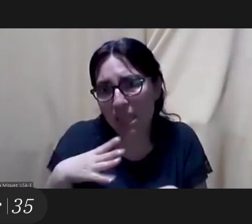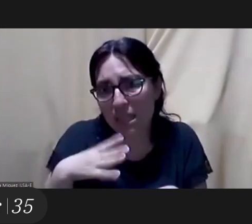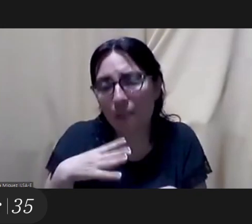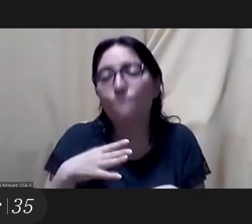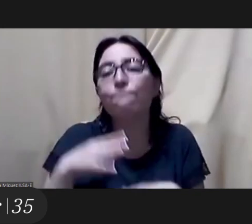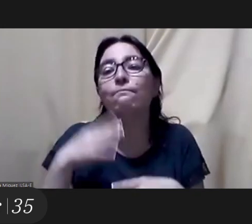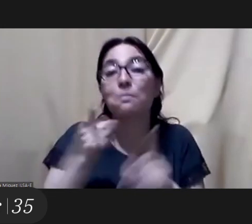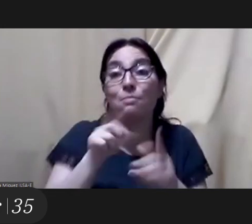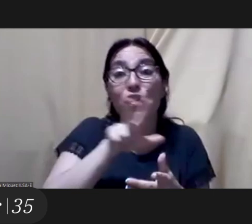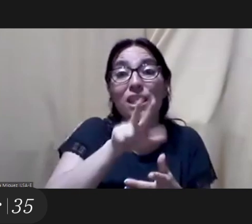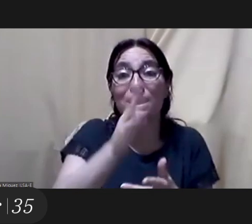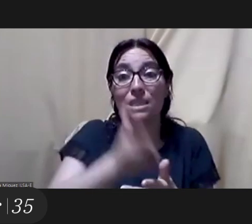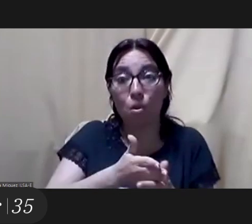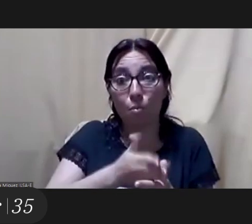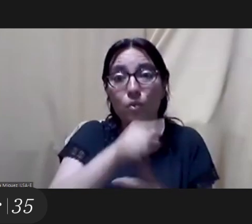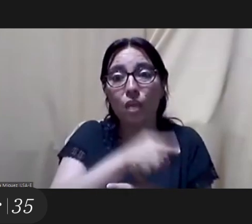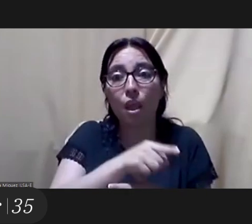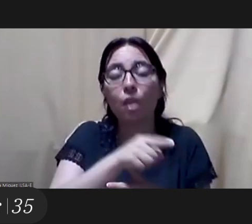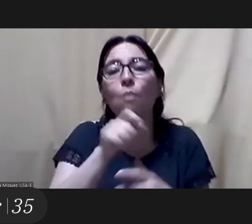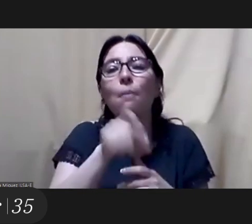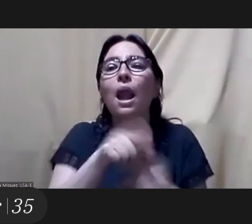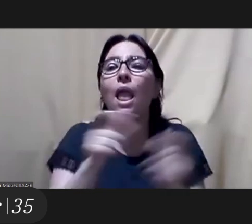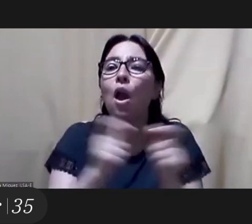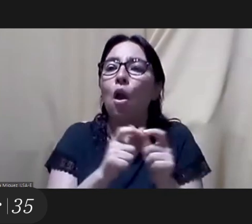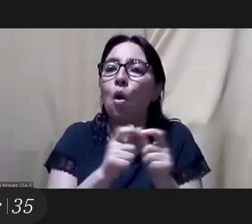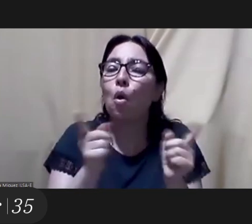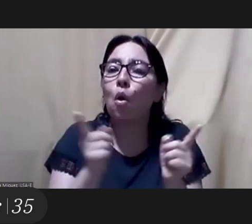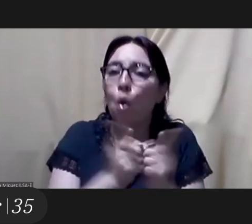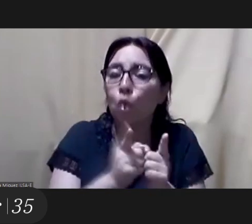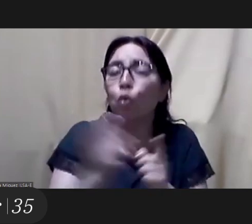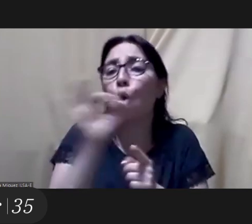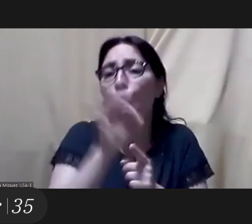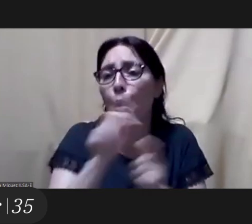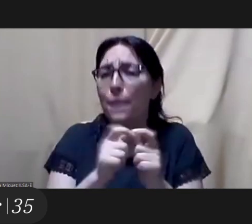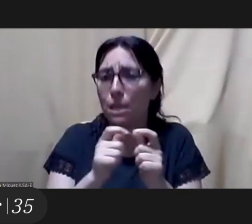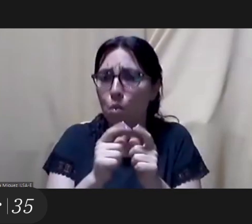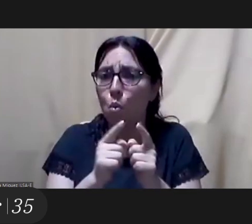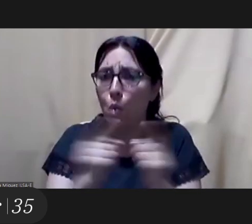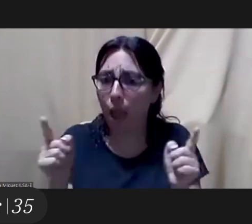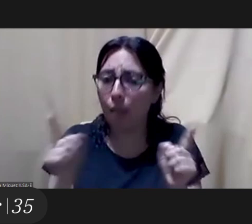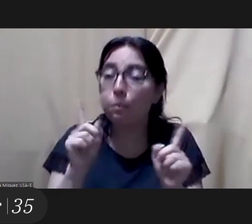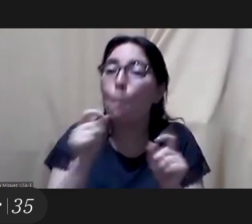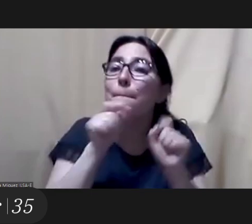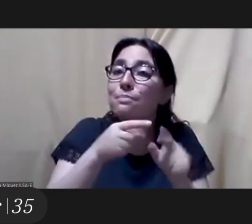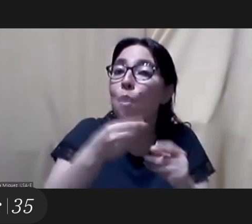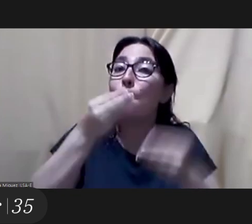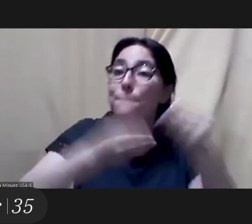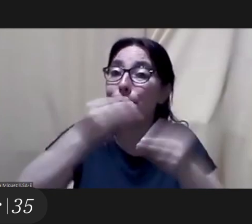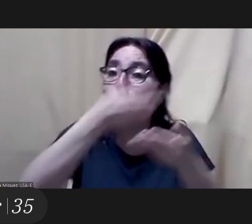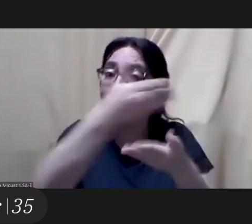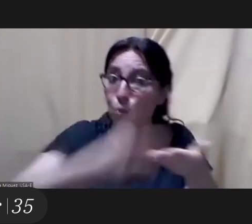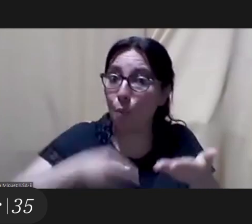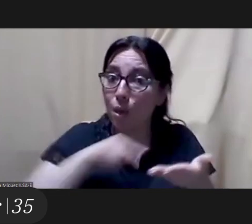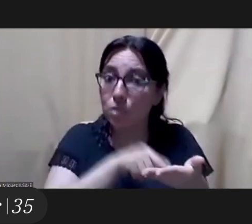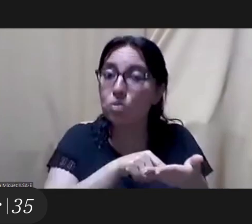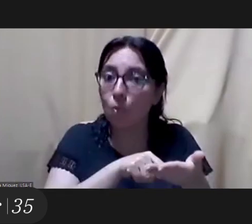so this 35 percent both for short films and feature films in the budget not in projects